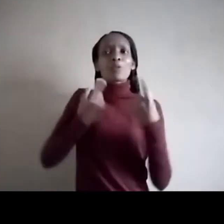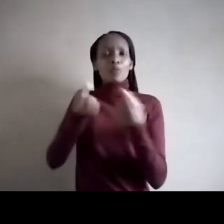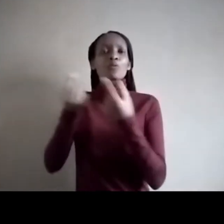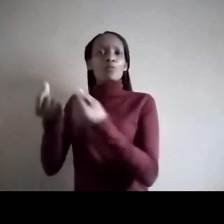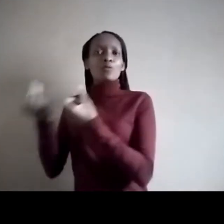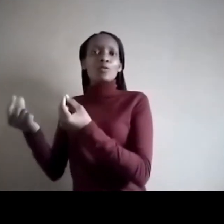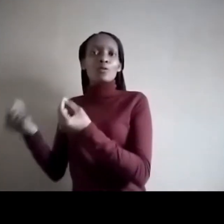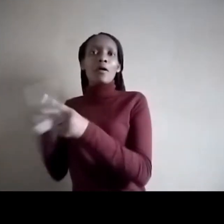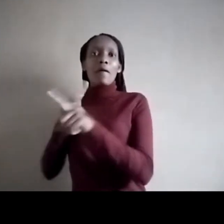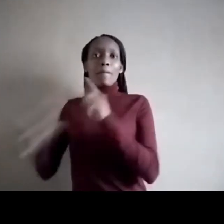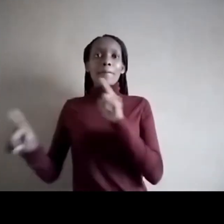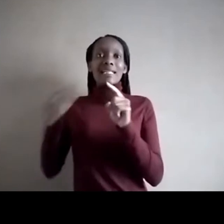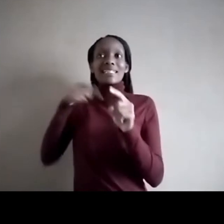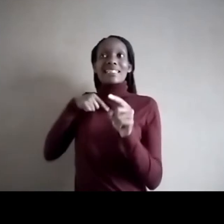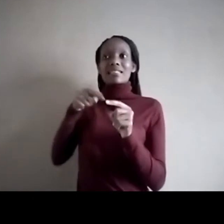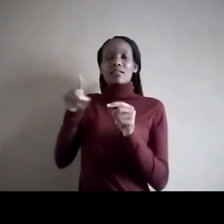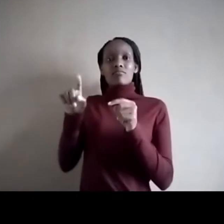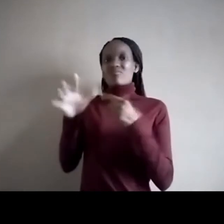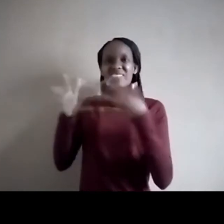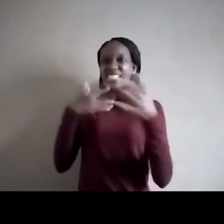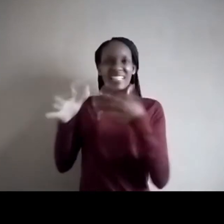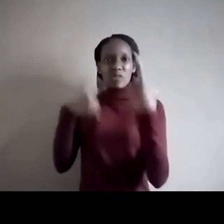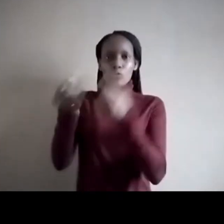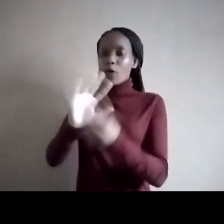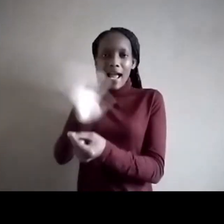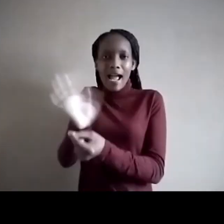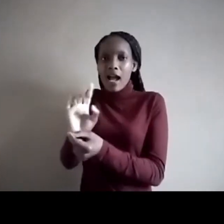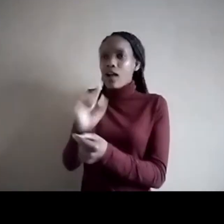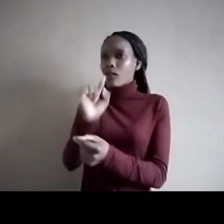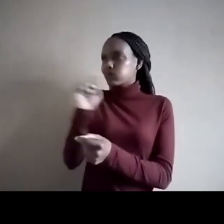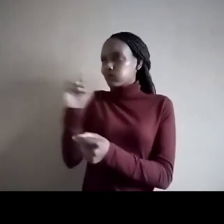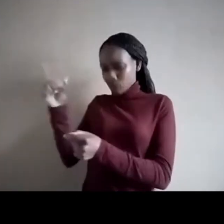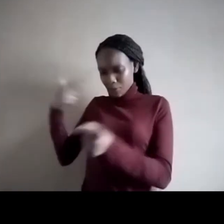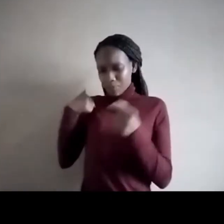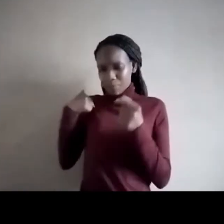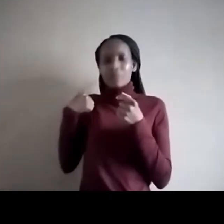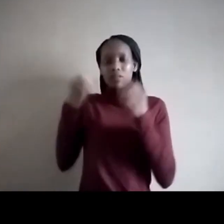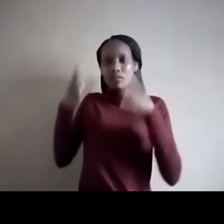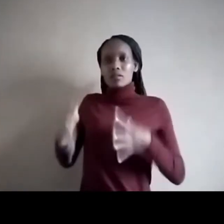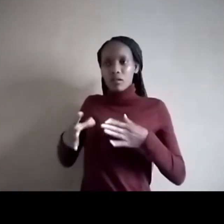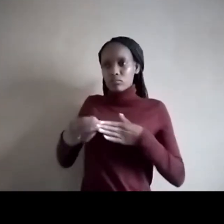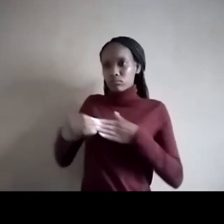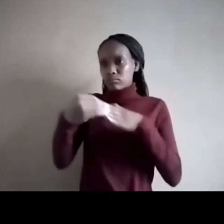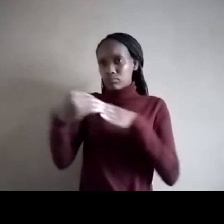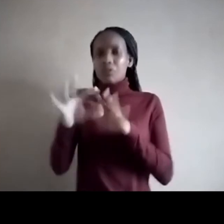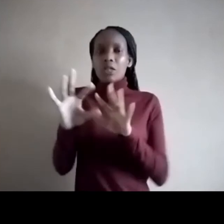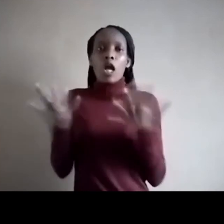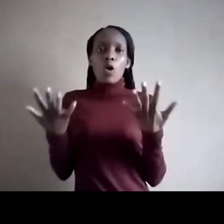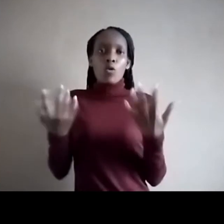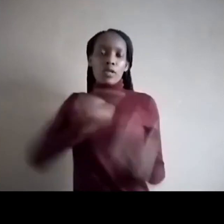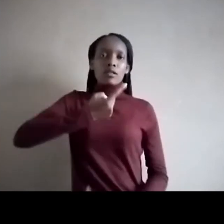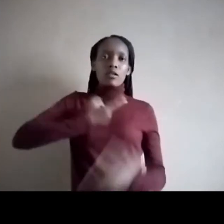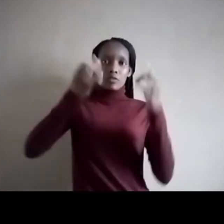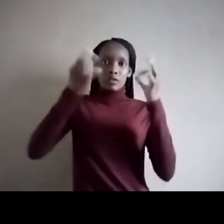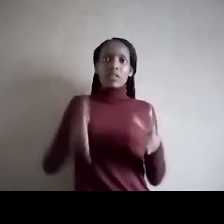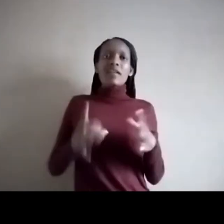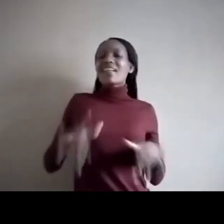flow to take the direction that you want it to take. That's how I've just lived my life. And I've discovered that in so doing, I have